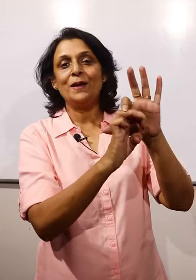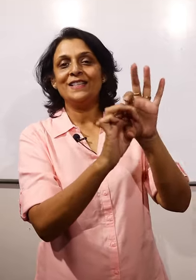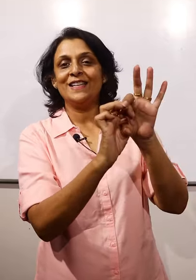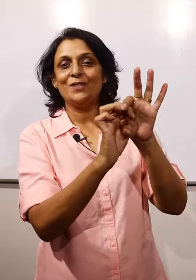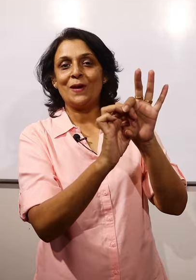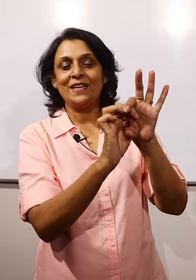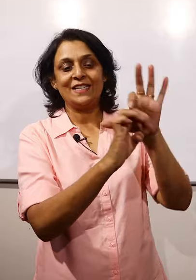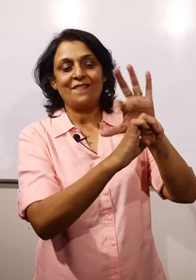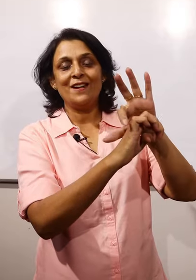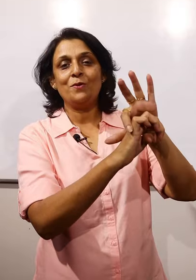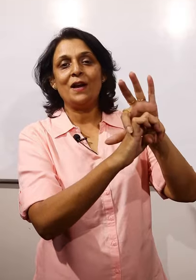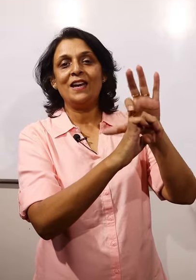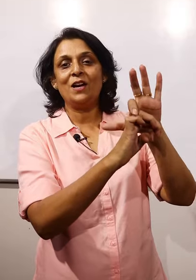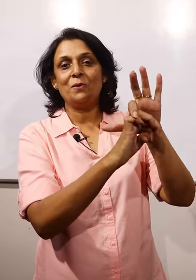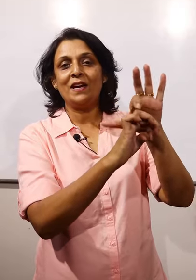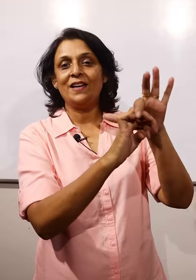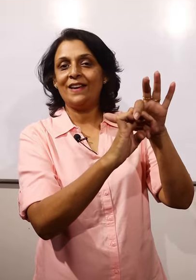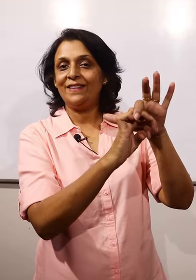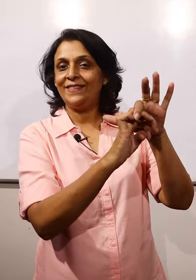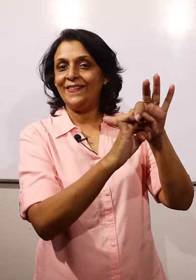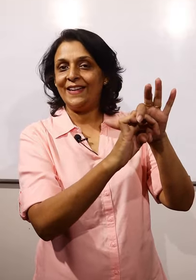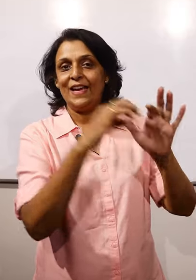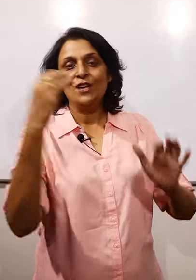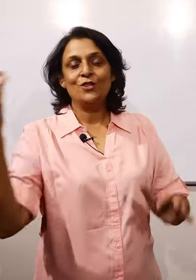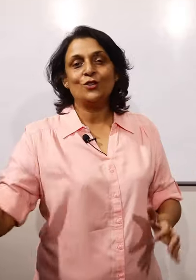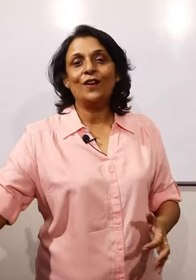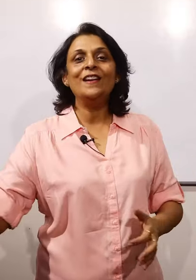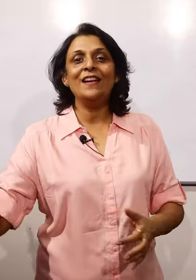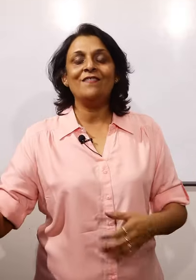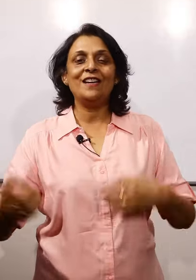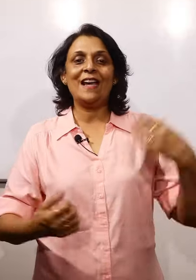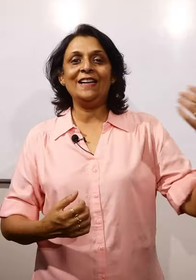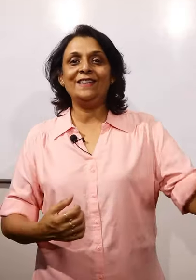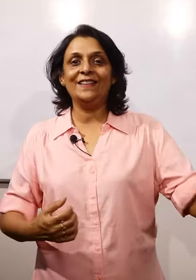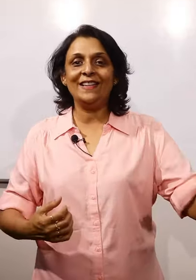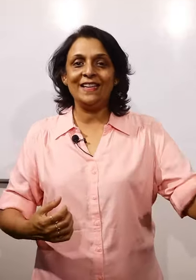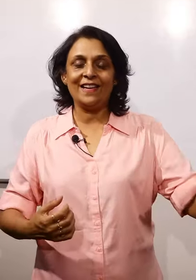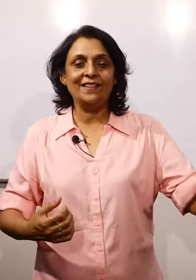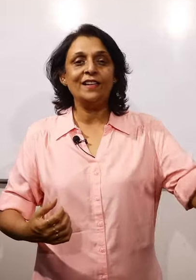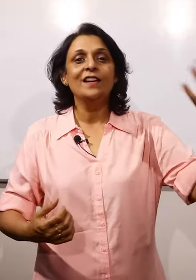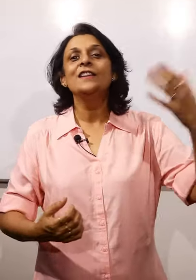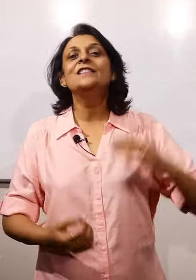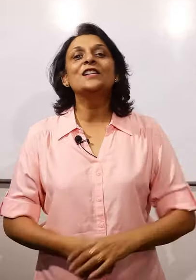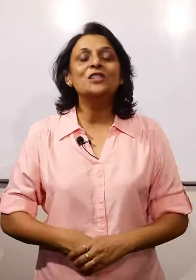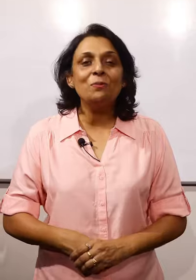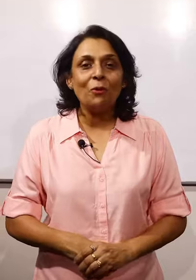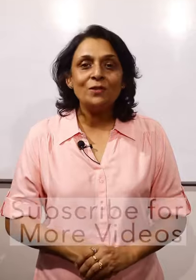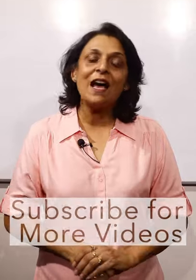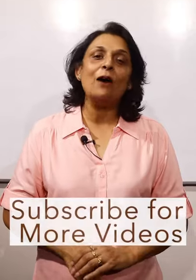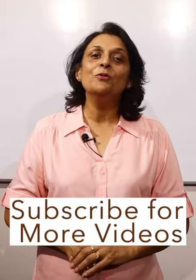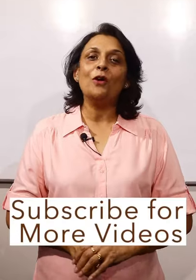-six, twenty-seven, twenty-eight, twenty-nine and thirty. So thirty in one hand, thirty in other, sixty bones out of